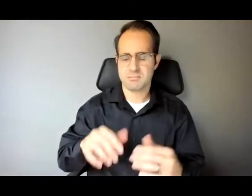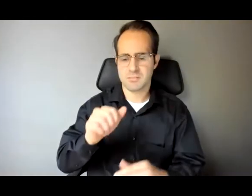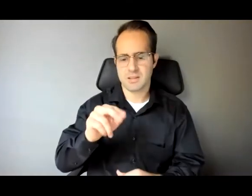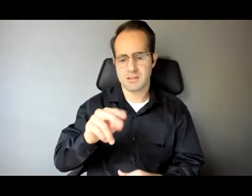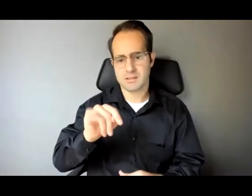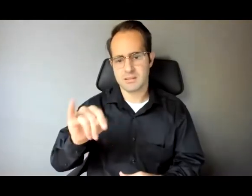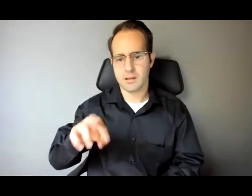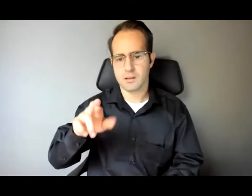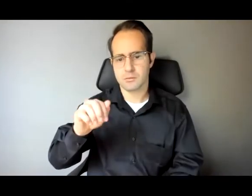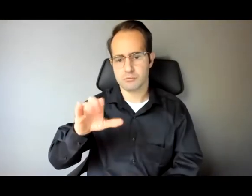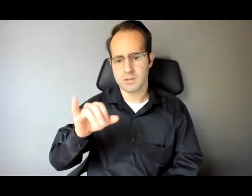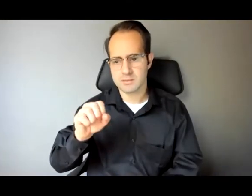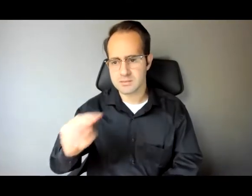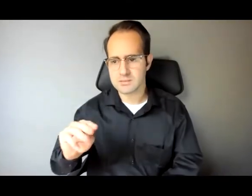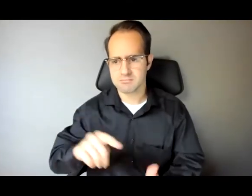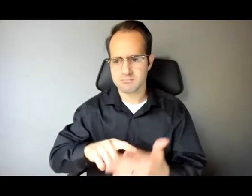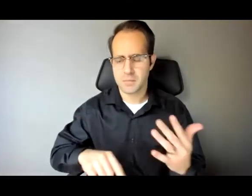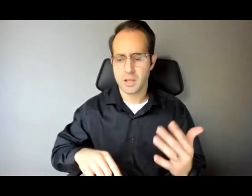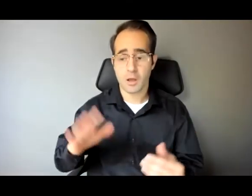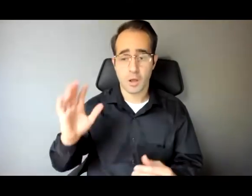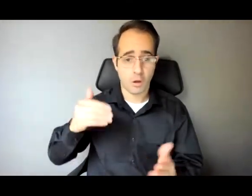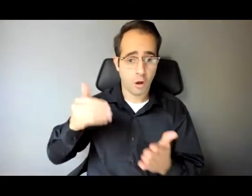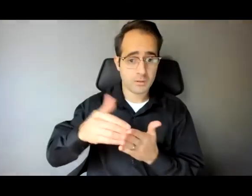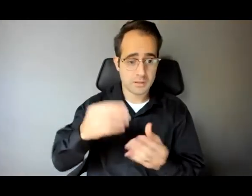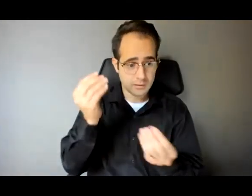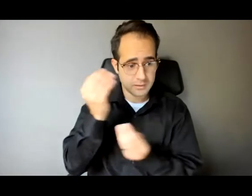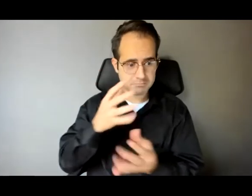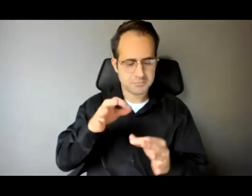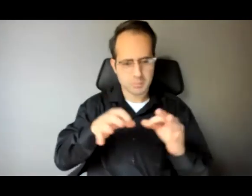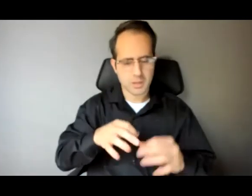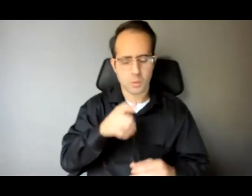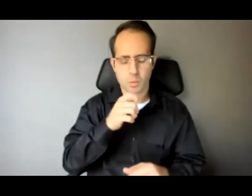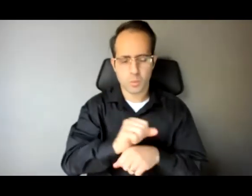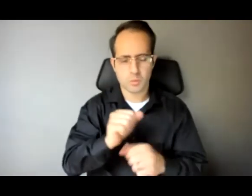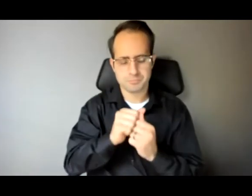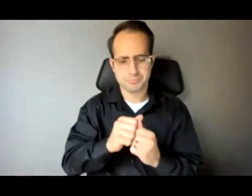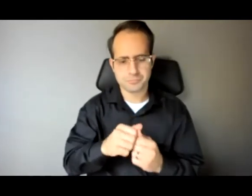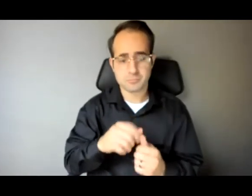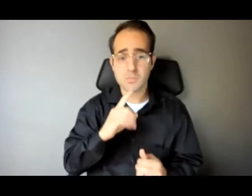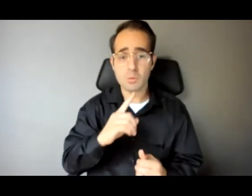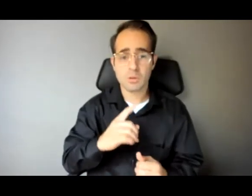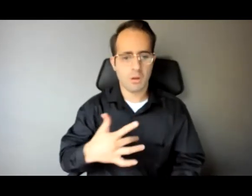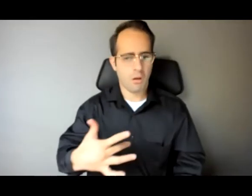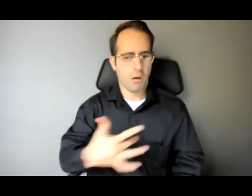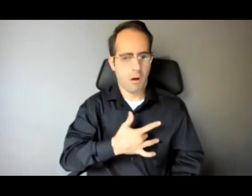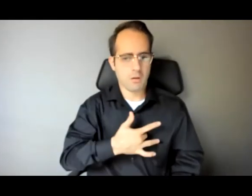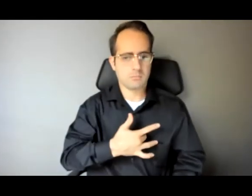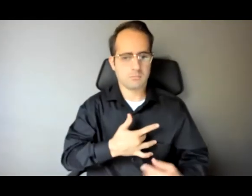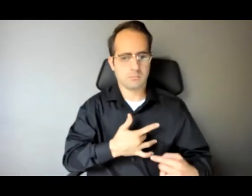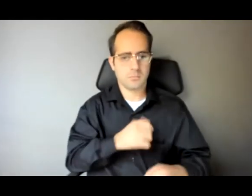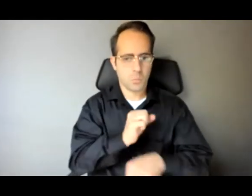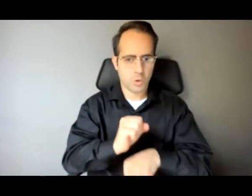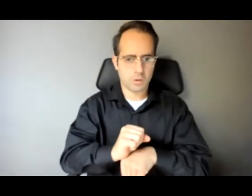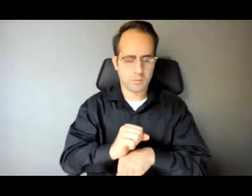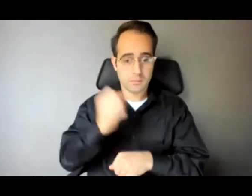the community and people I work with is that it's hard work right and it takes a heart set not just a